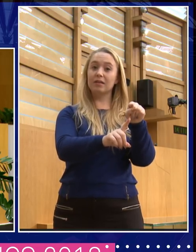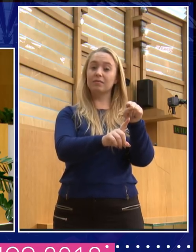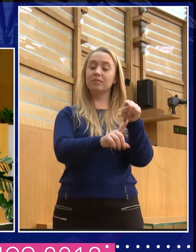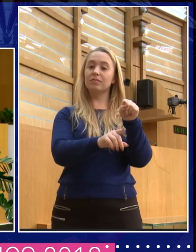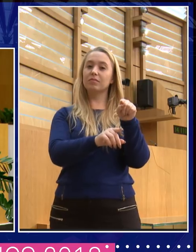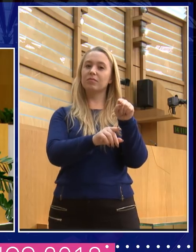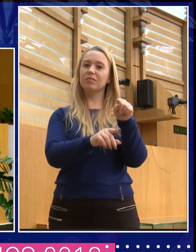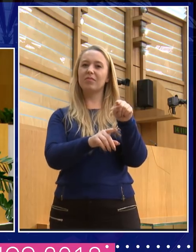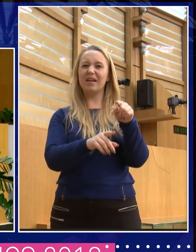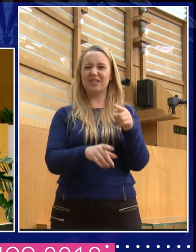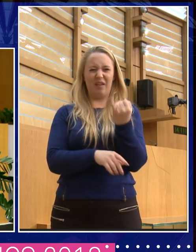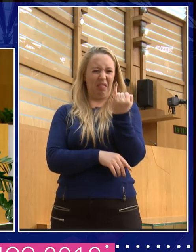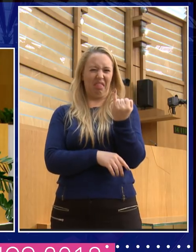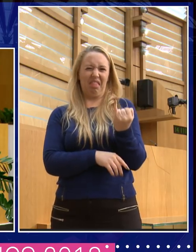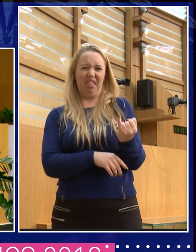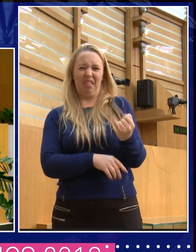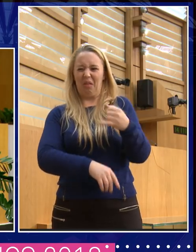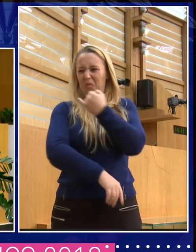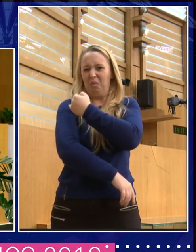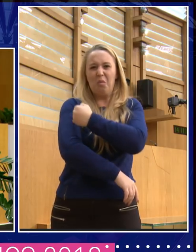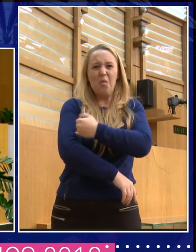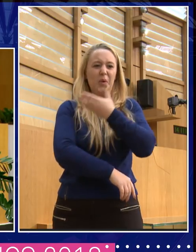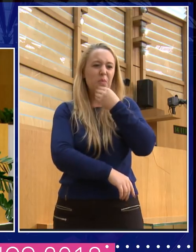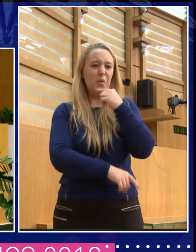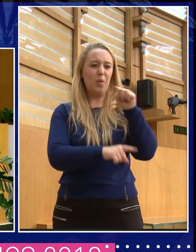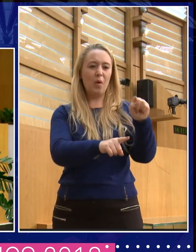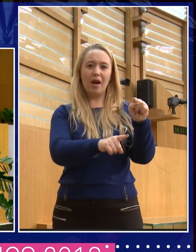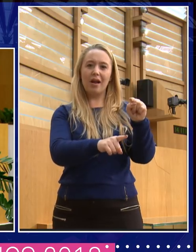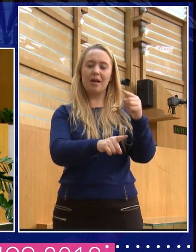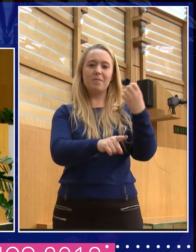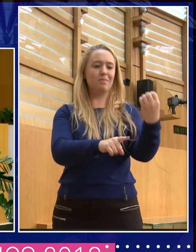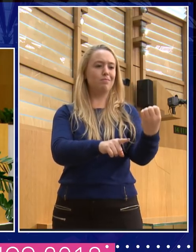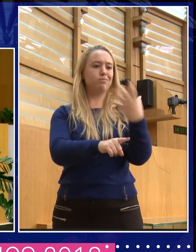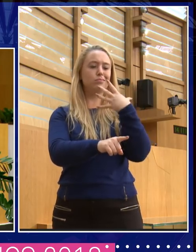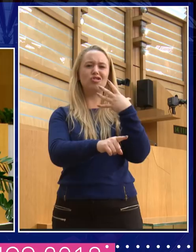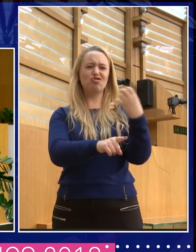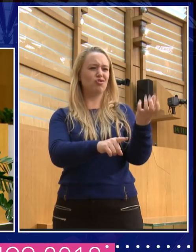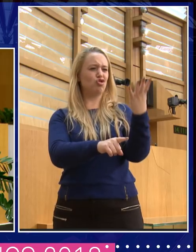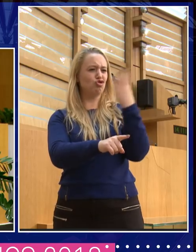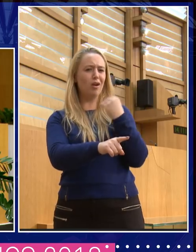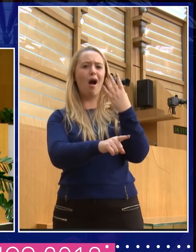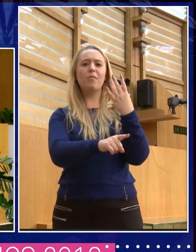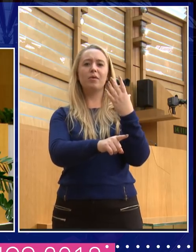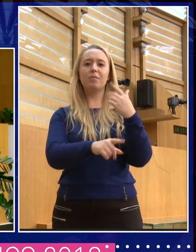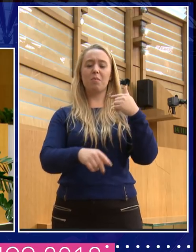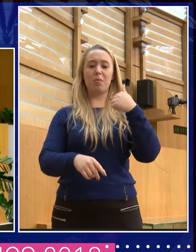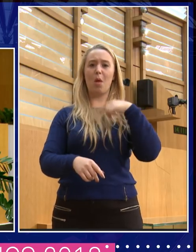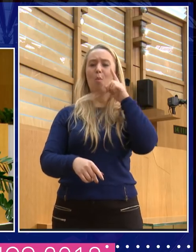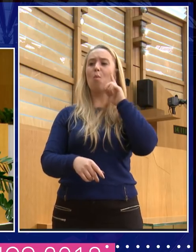weedy bloke, telling this savvy woman to shut up, right? And I thought, that is how I'm going to